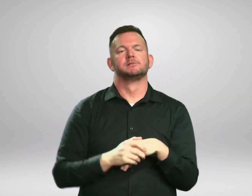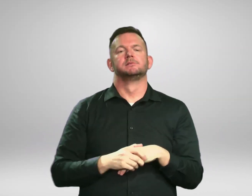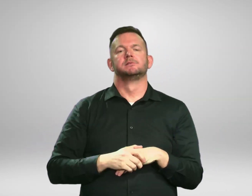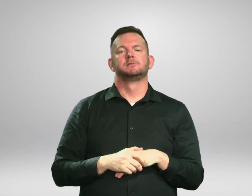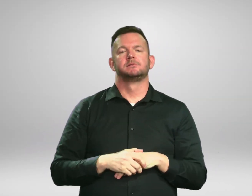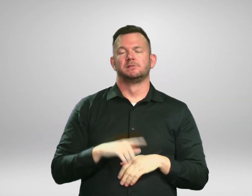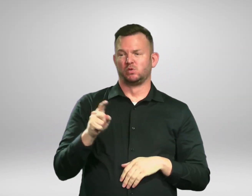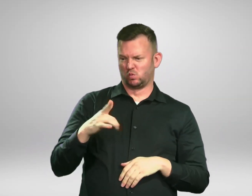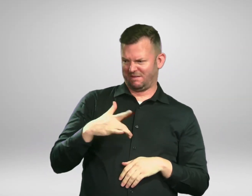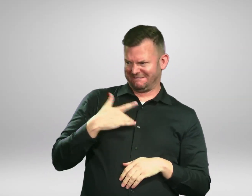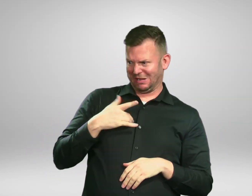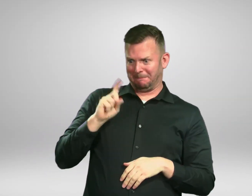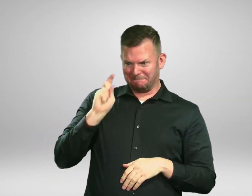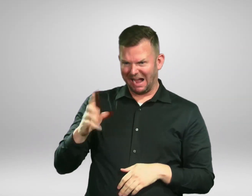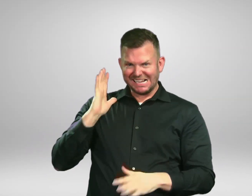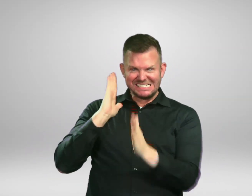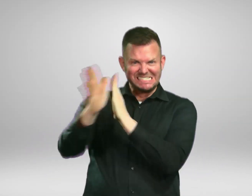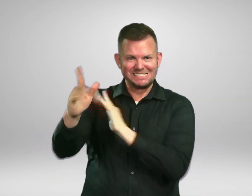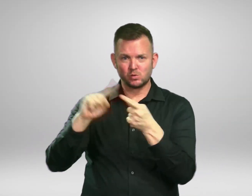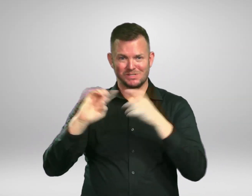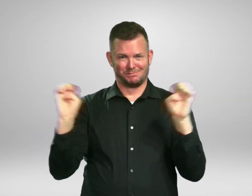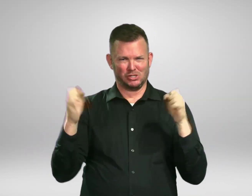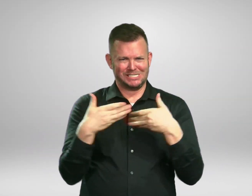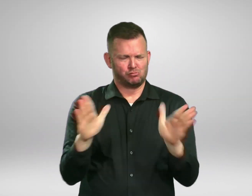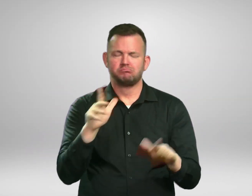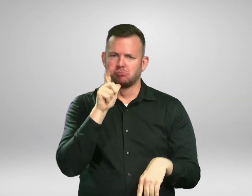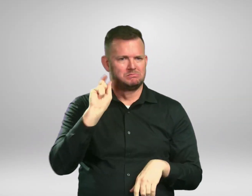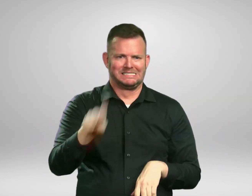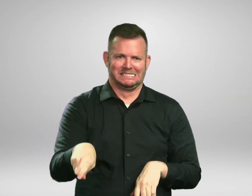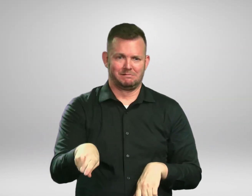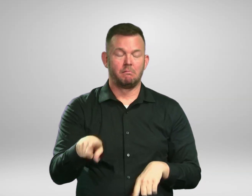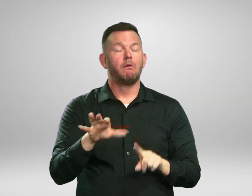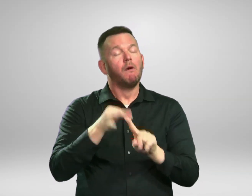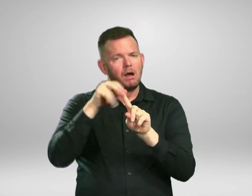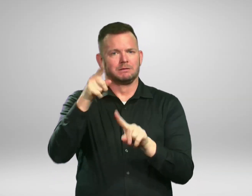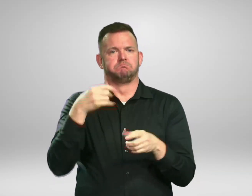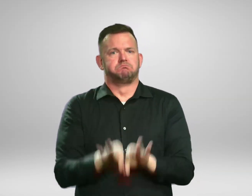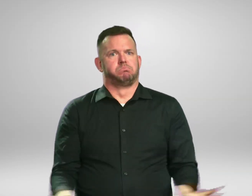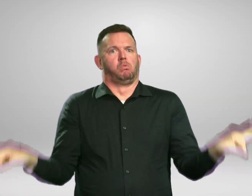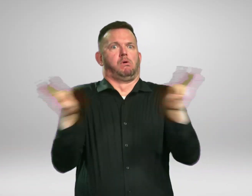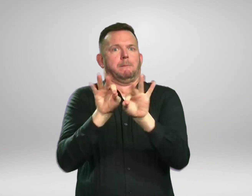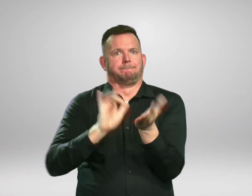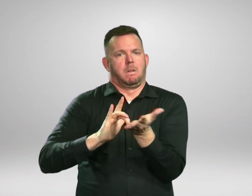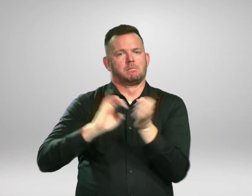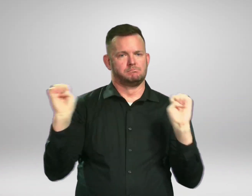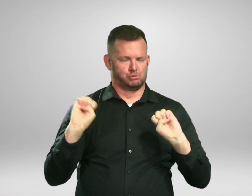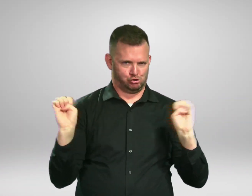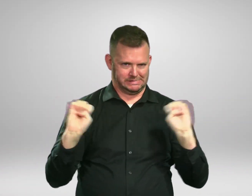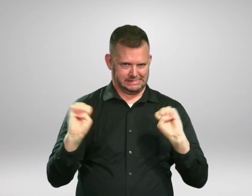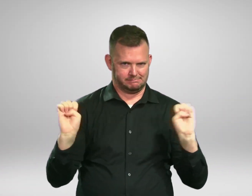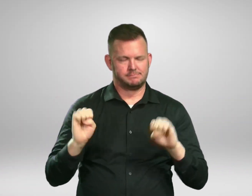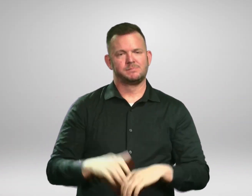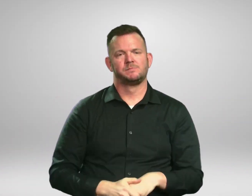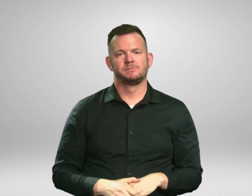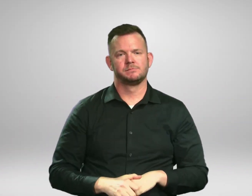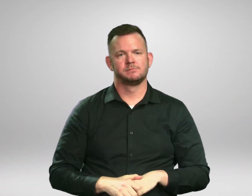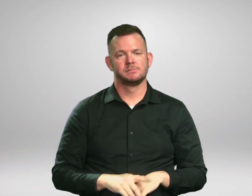to go to the emergency room unless you have a medical emergency. Emergency